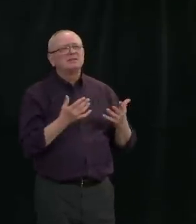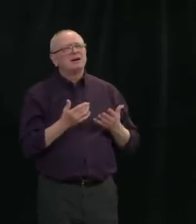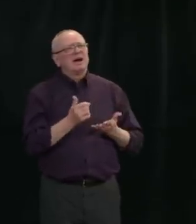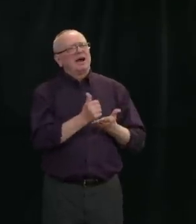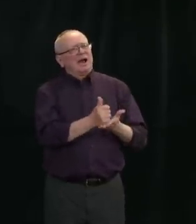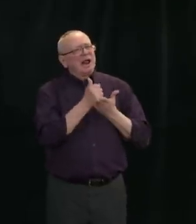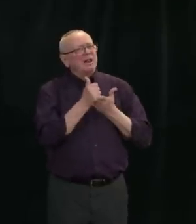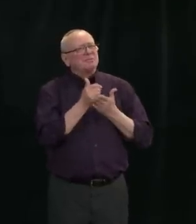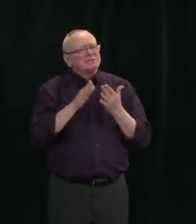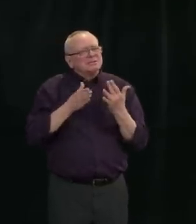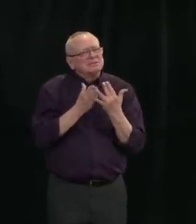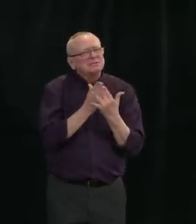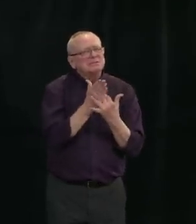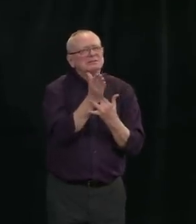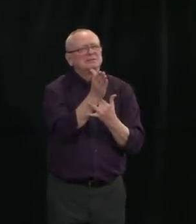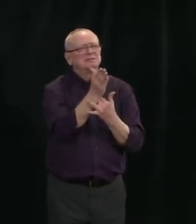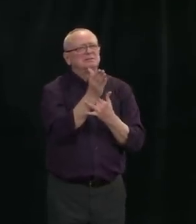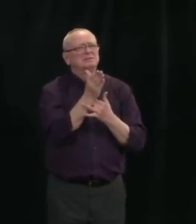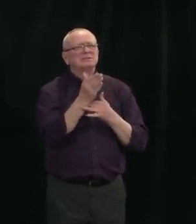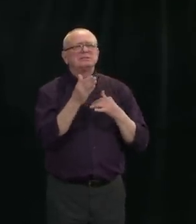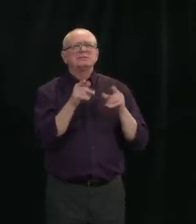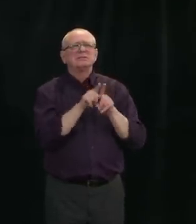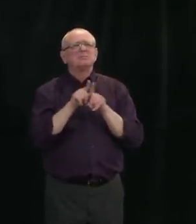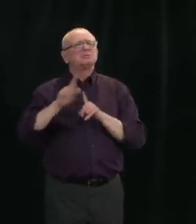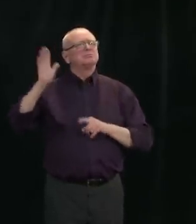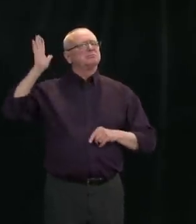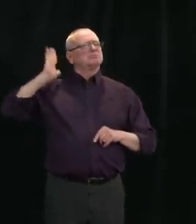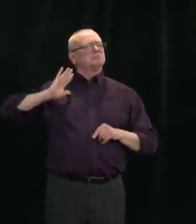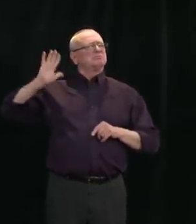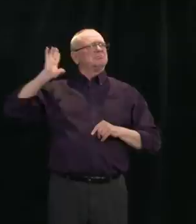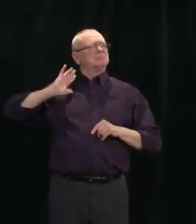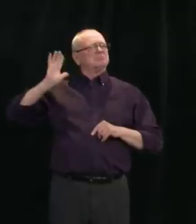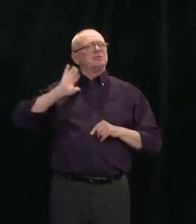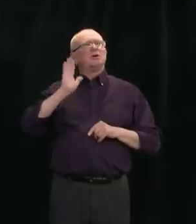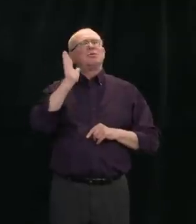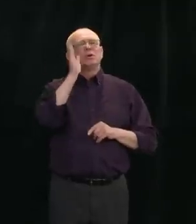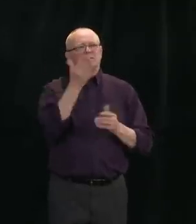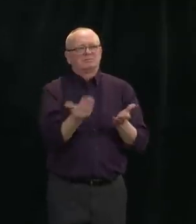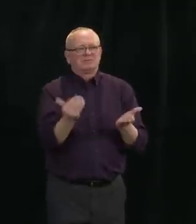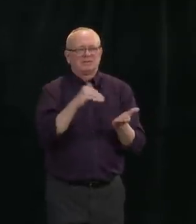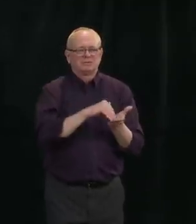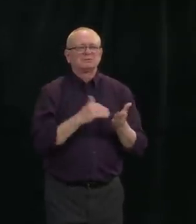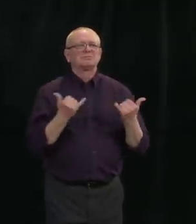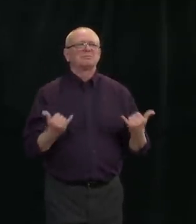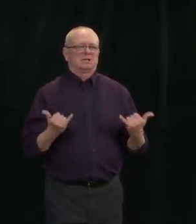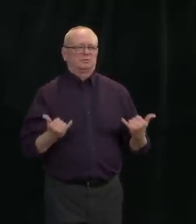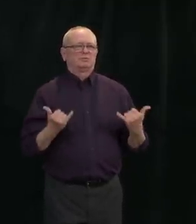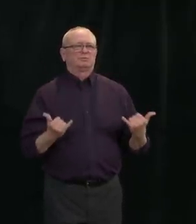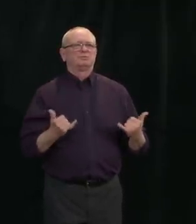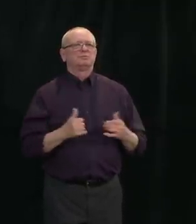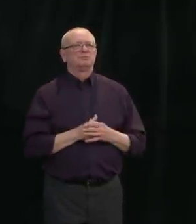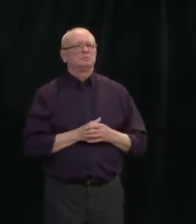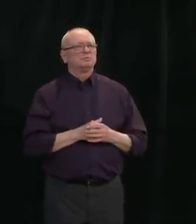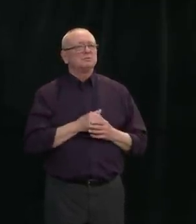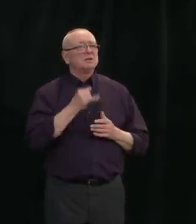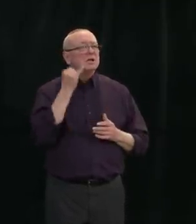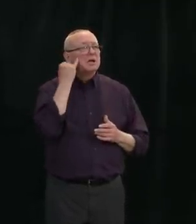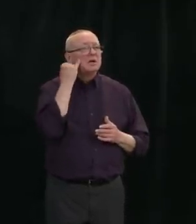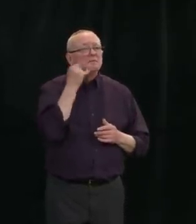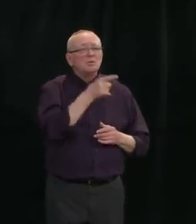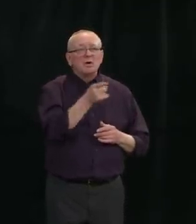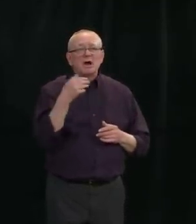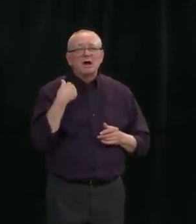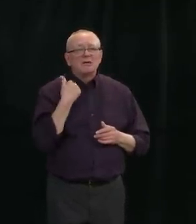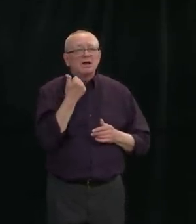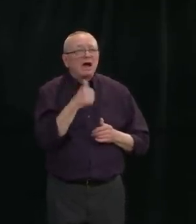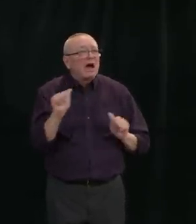tough times now. If any individual or organization has a product or service they would like to offer,